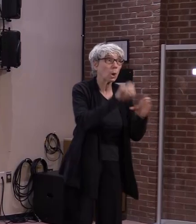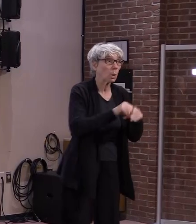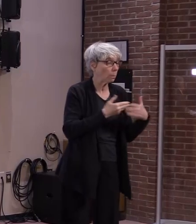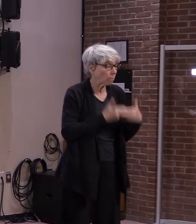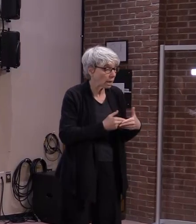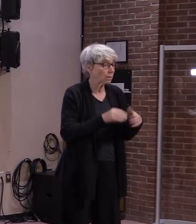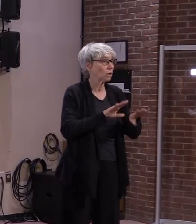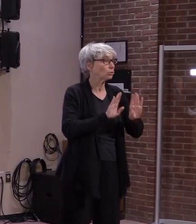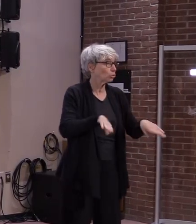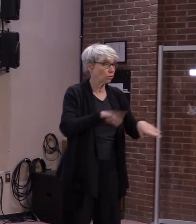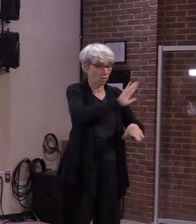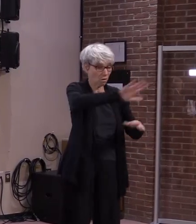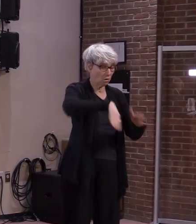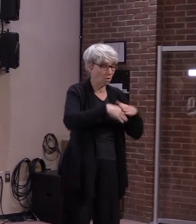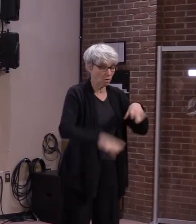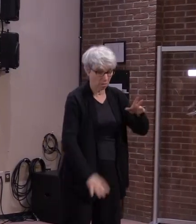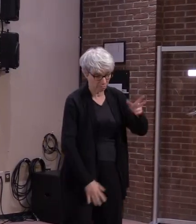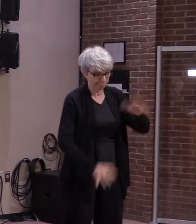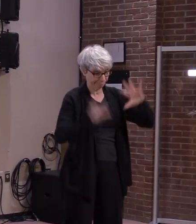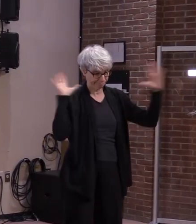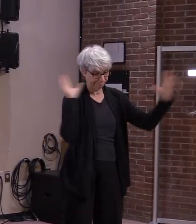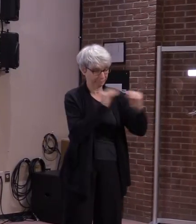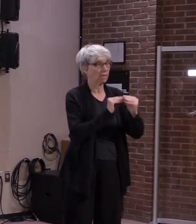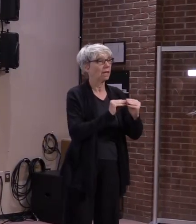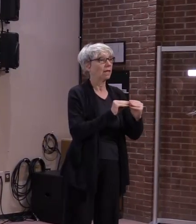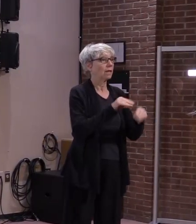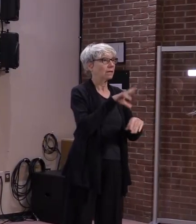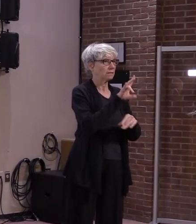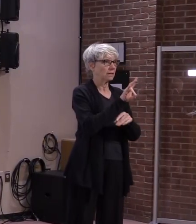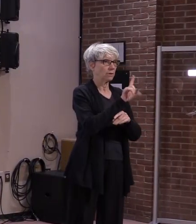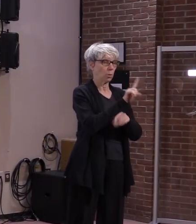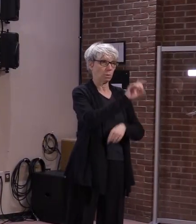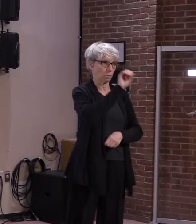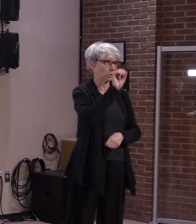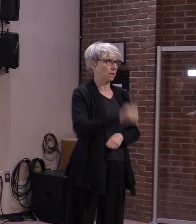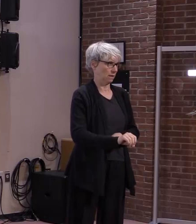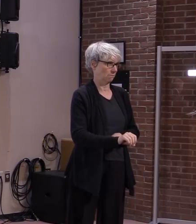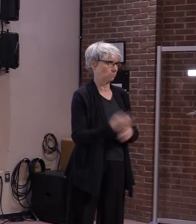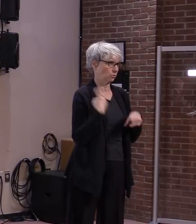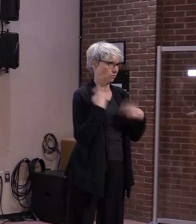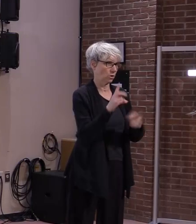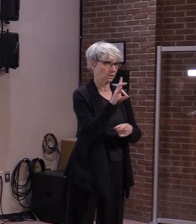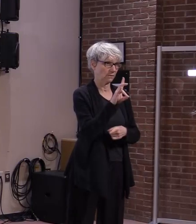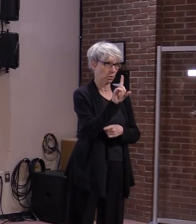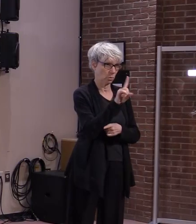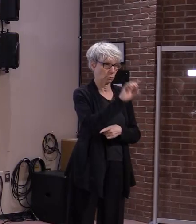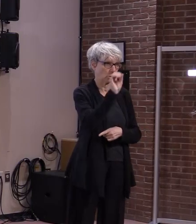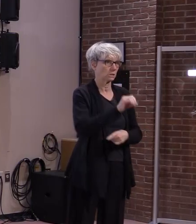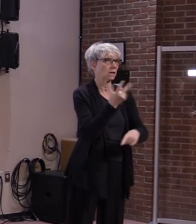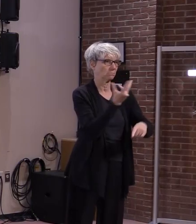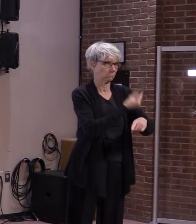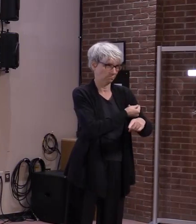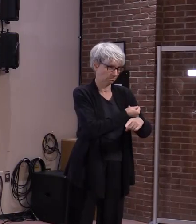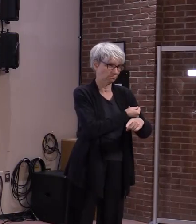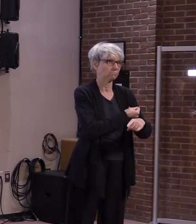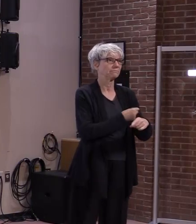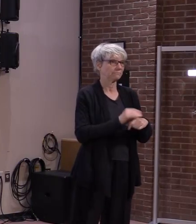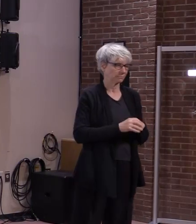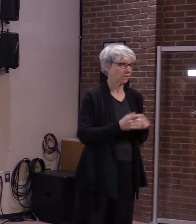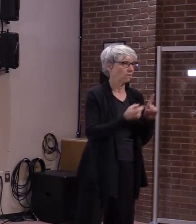It's seventy one percent. And that's a reconciled number that we we reconcile with DFR.